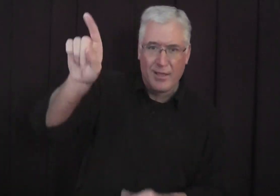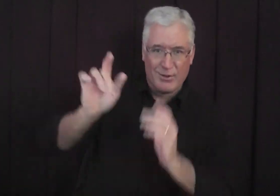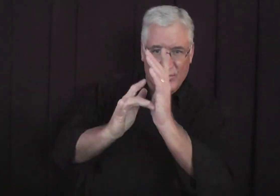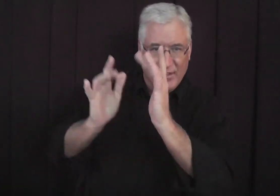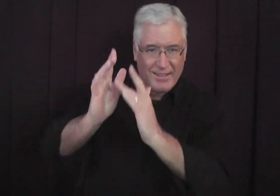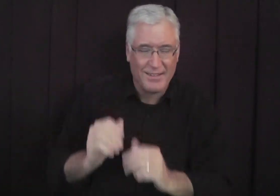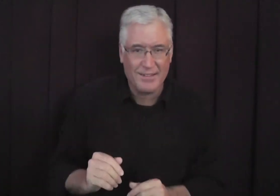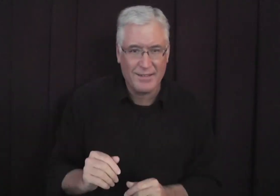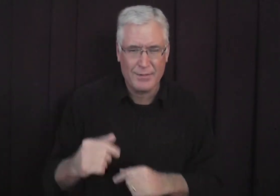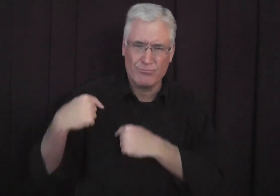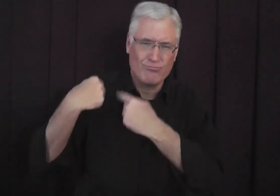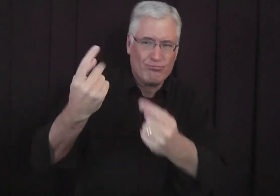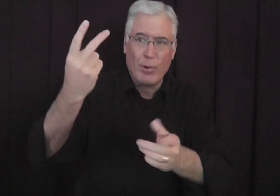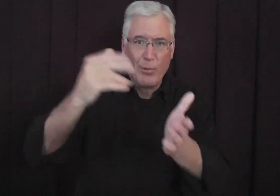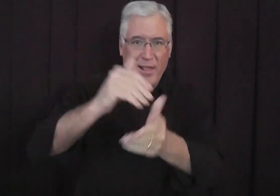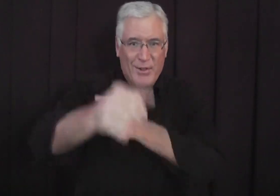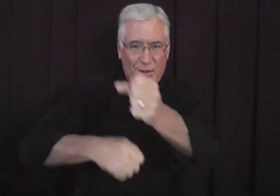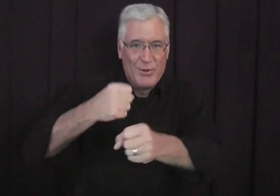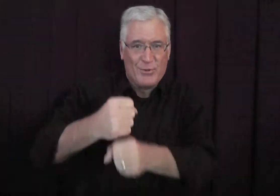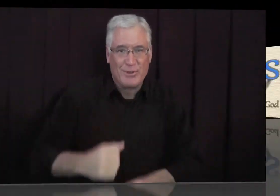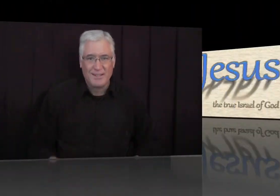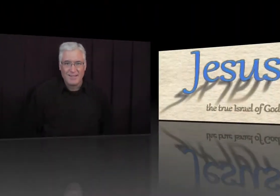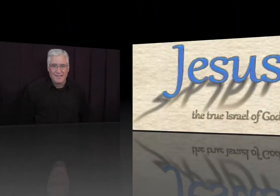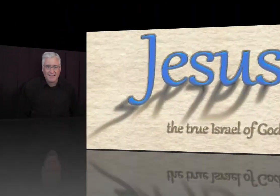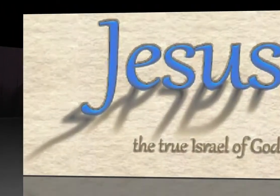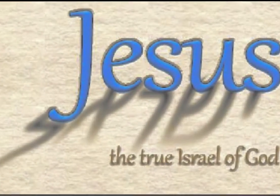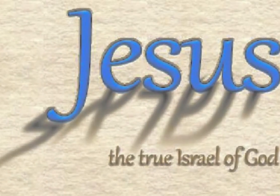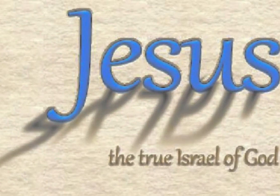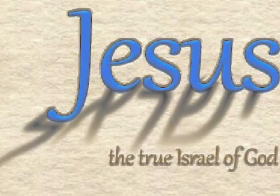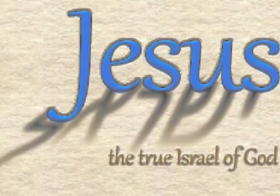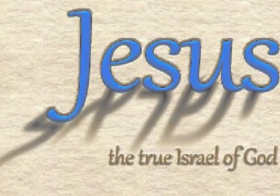Israel, that's God, that's Jesus, since 2,000 years ago.